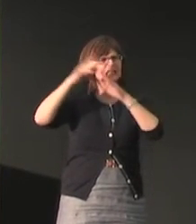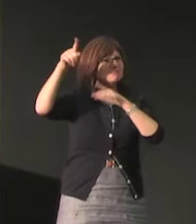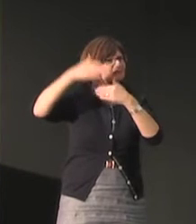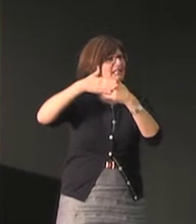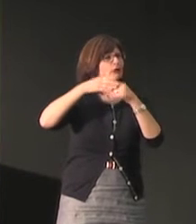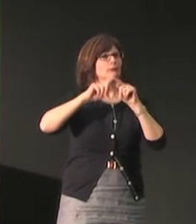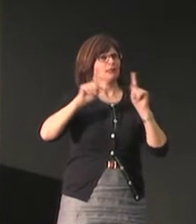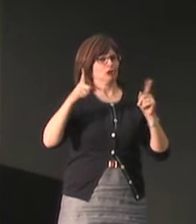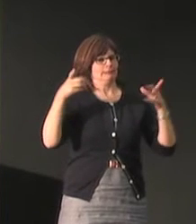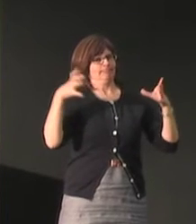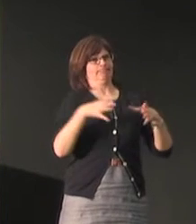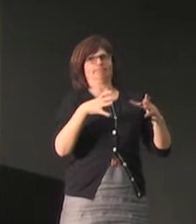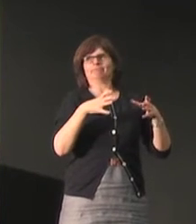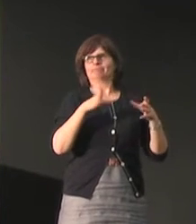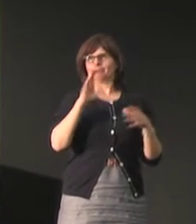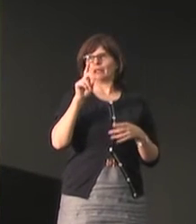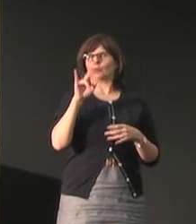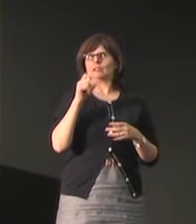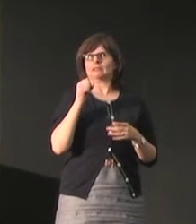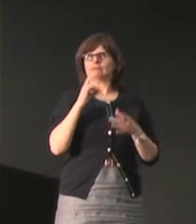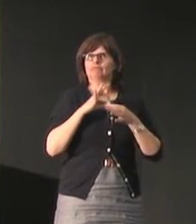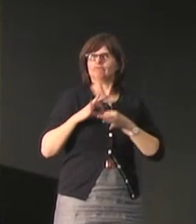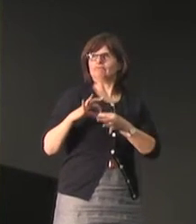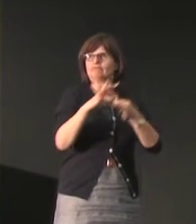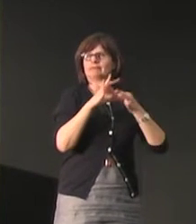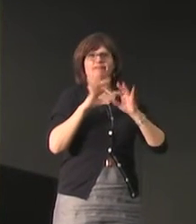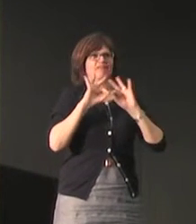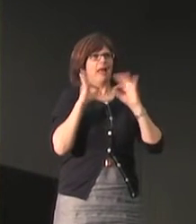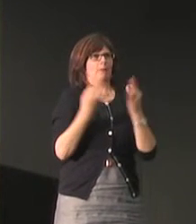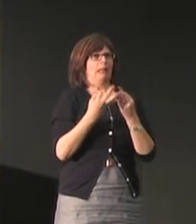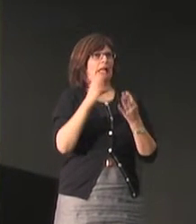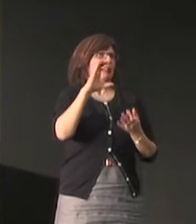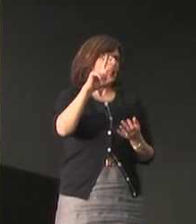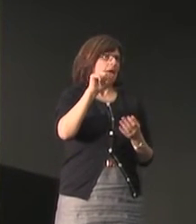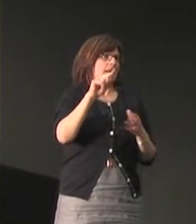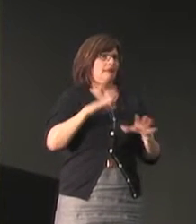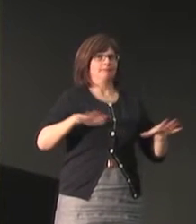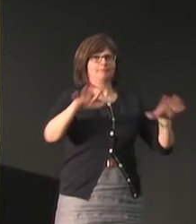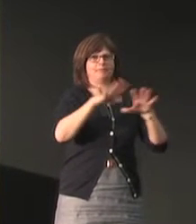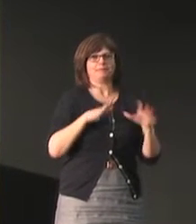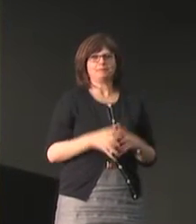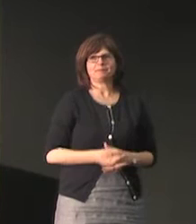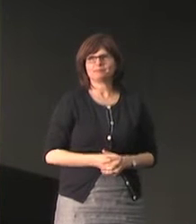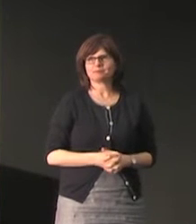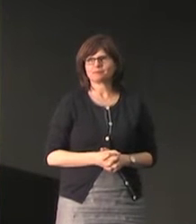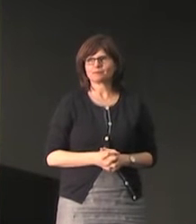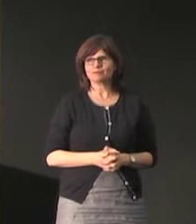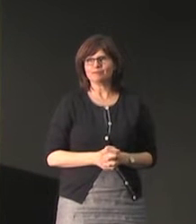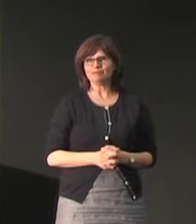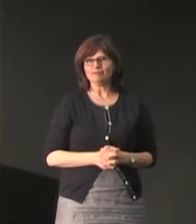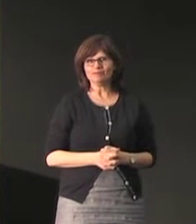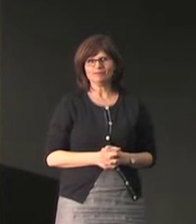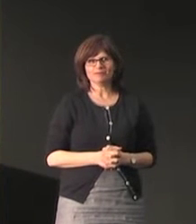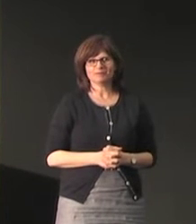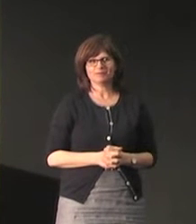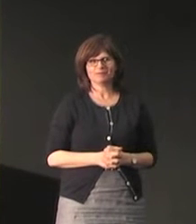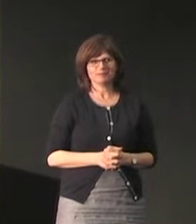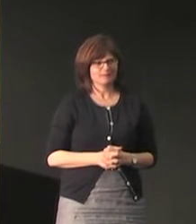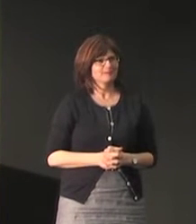they're worldly but they choose to live the way they do in their close community with their families that's their value, their